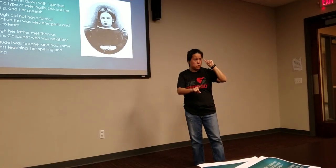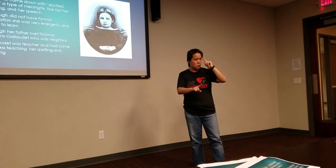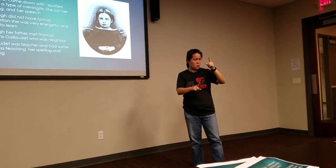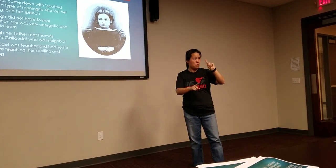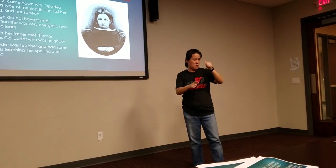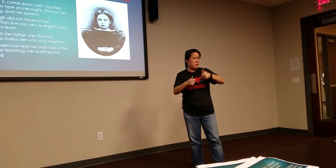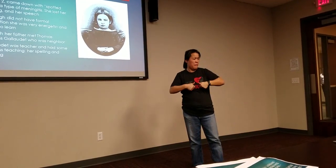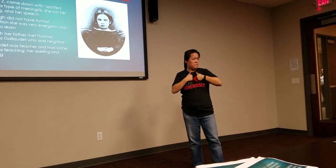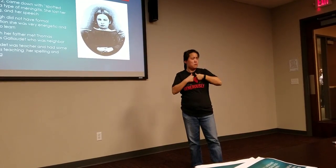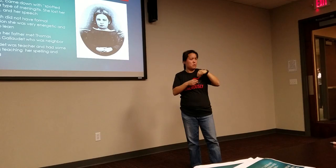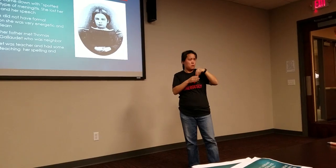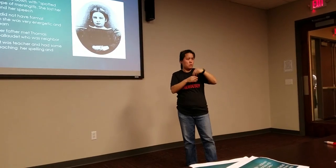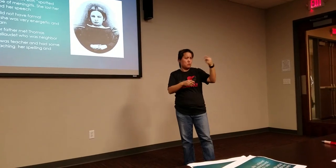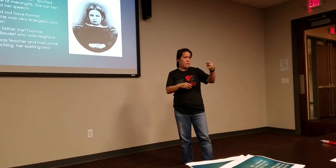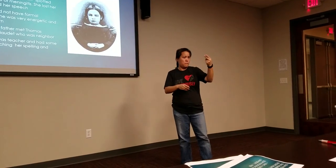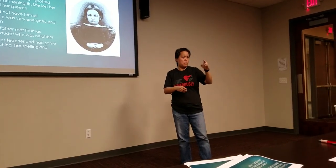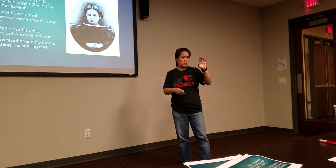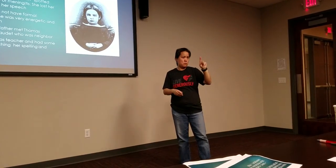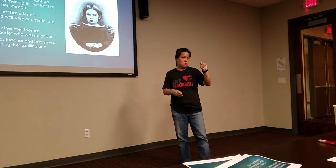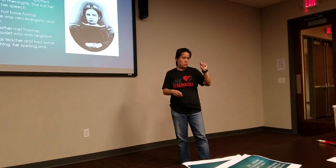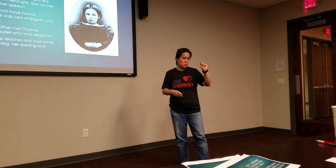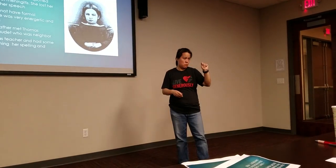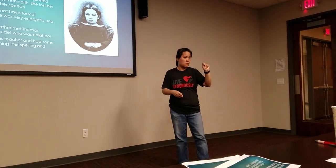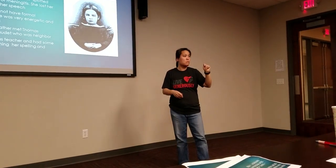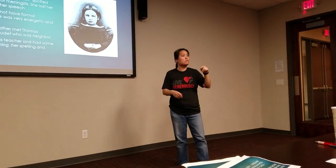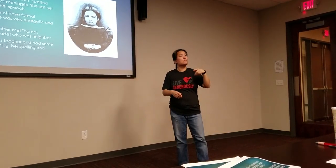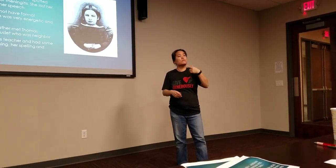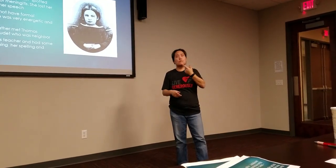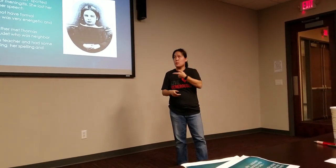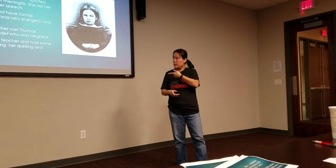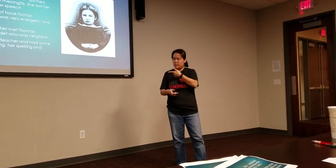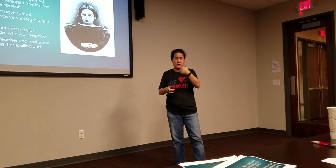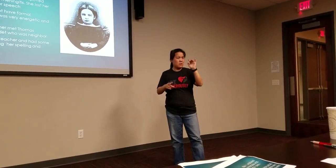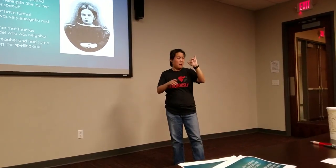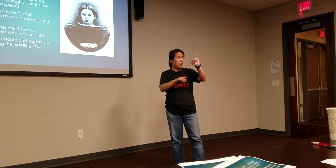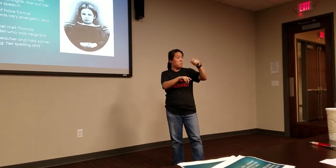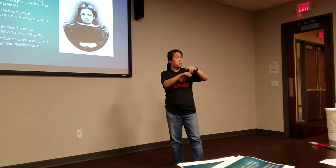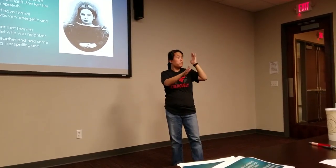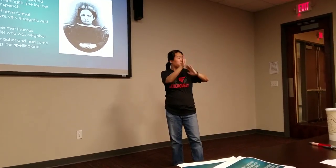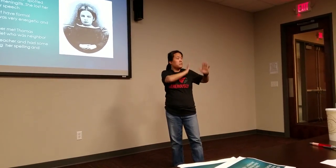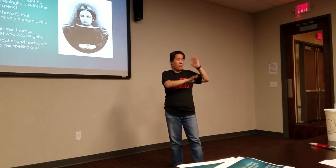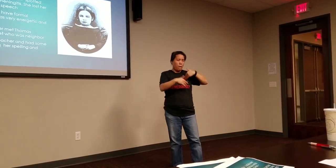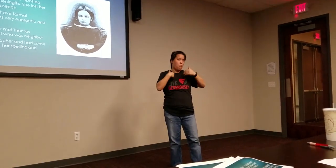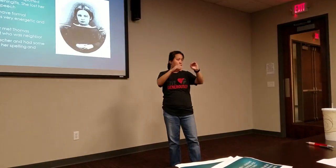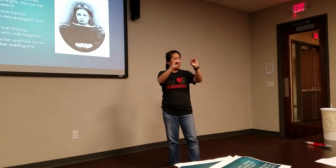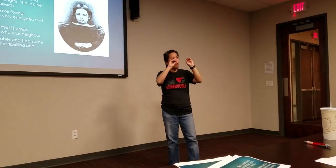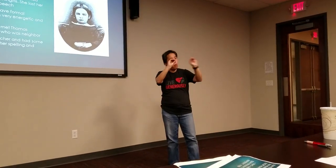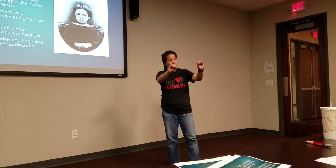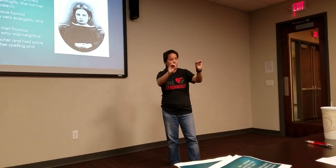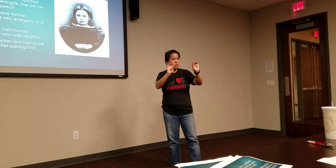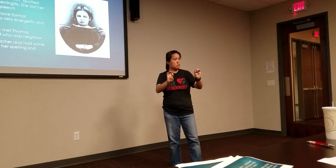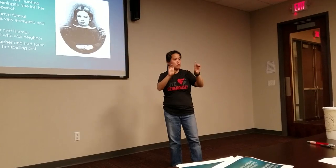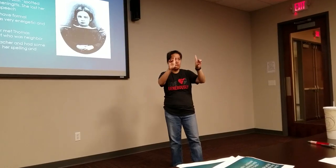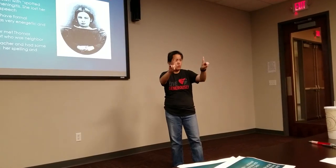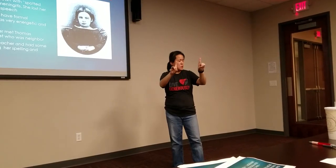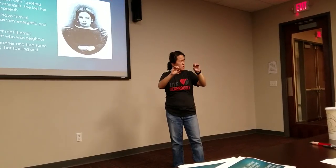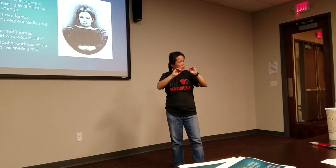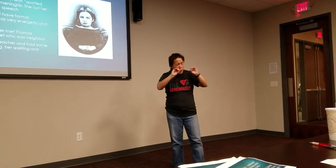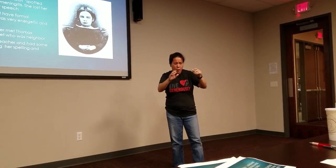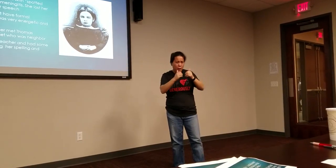She really was the first Deaf girl to be educated. She lived in Hartford, Connecticut. And at that time there was no education for